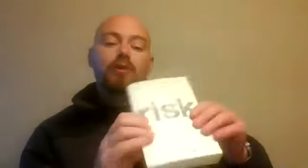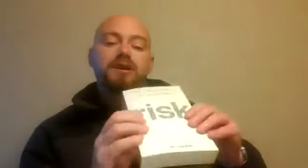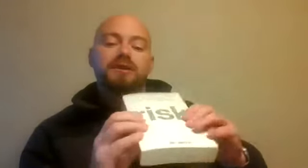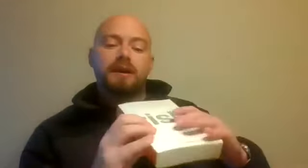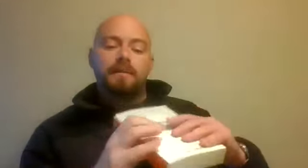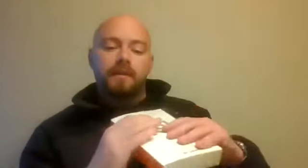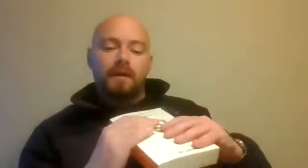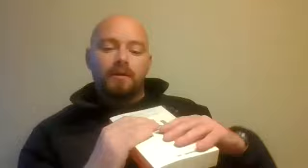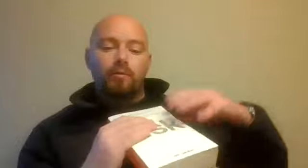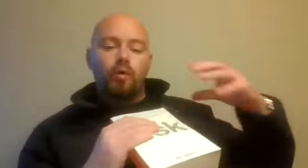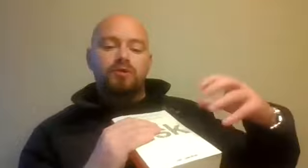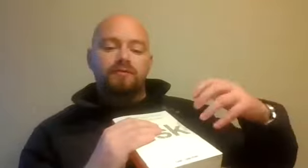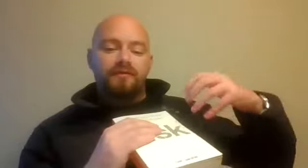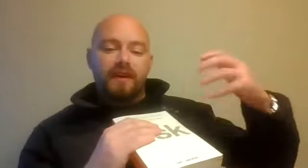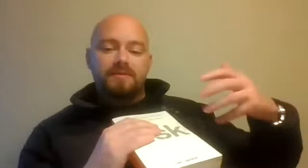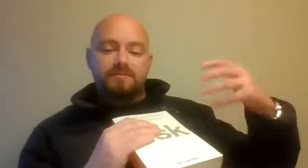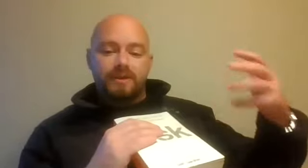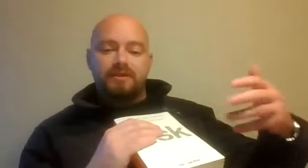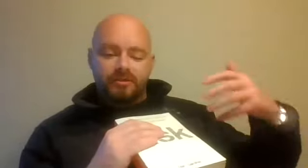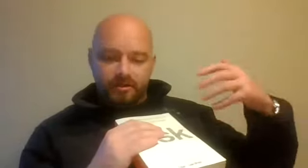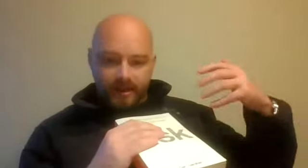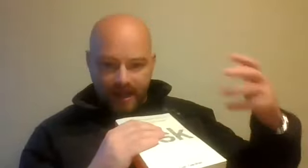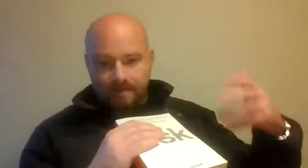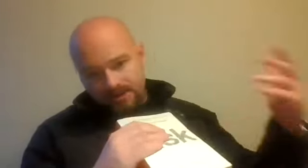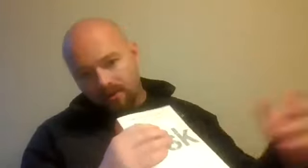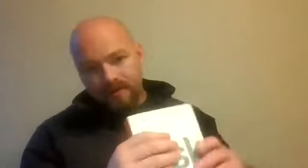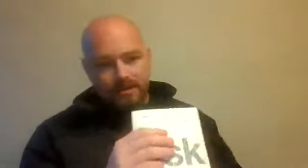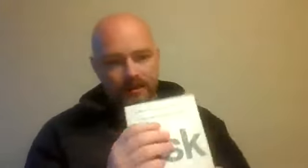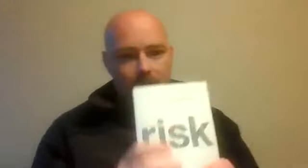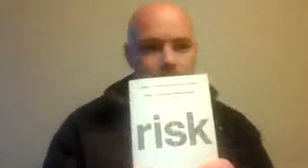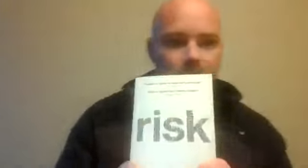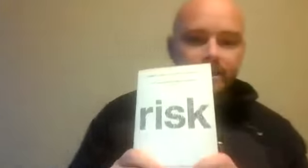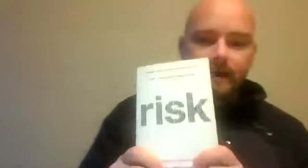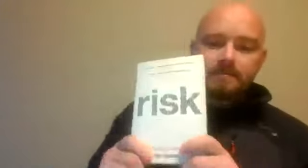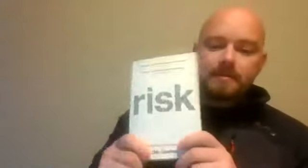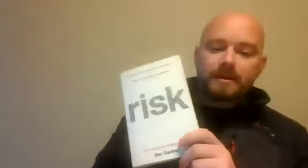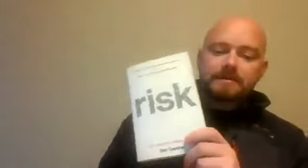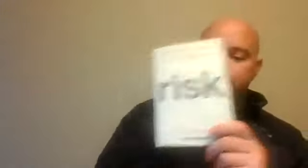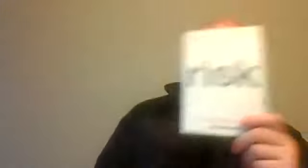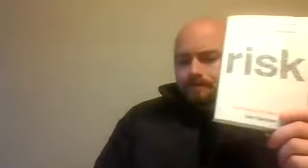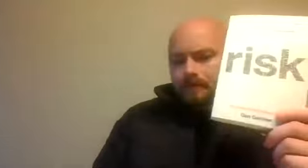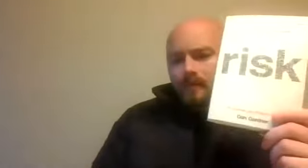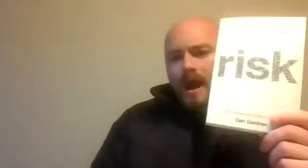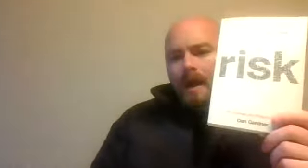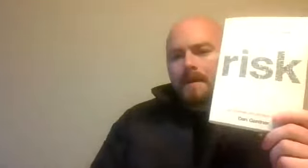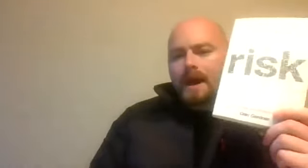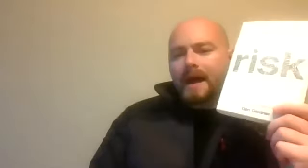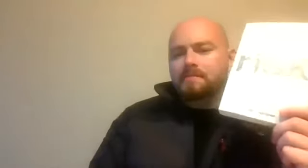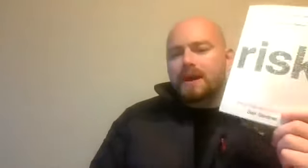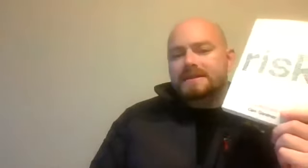goes into the walks of the famous researchers, Kahneman and Slovic and guys like that, people like that. And he breaks